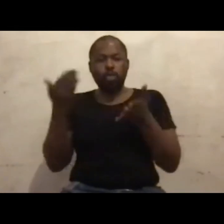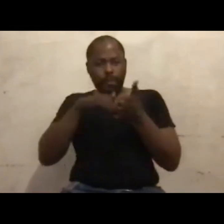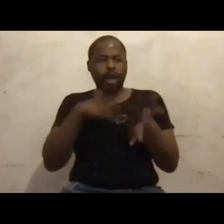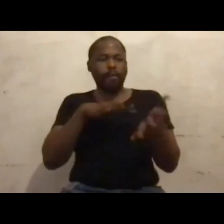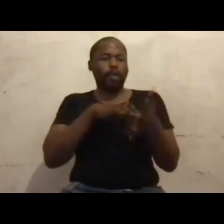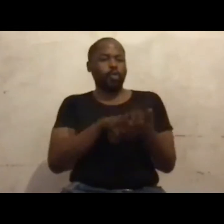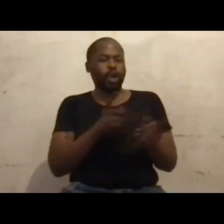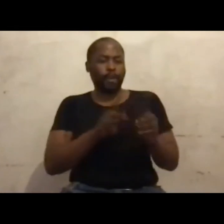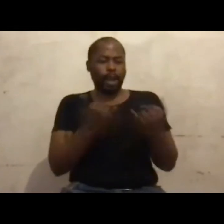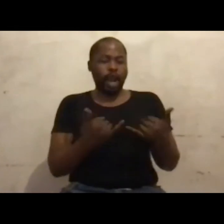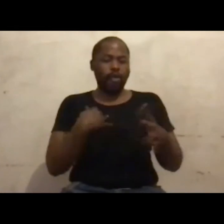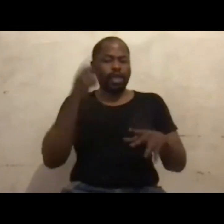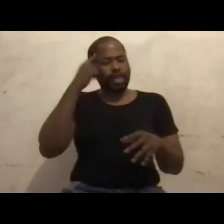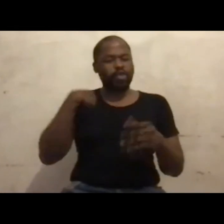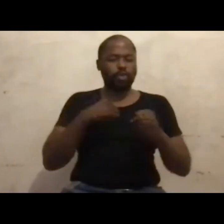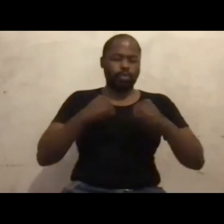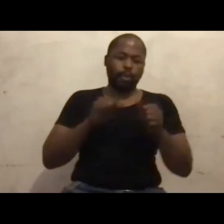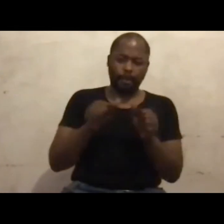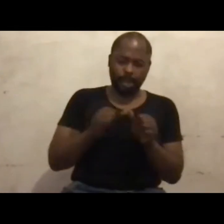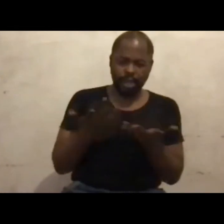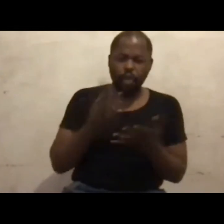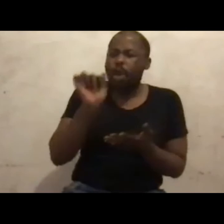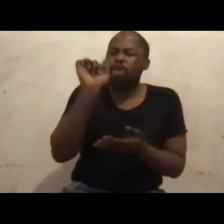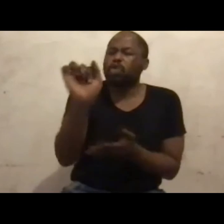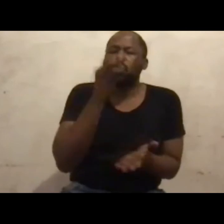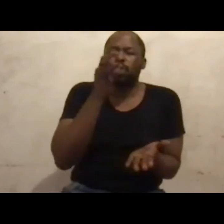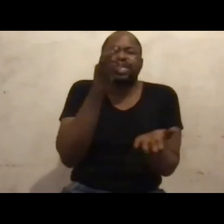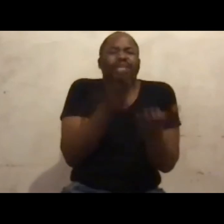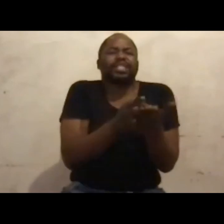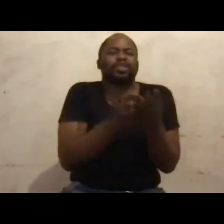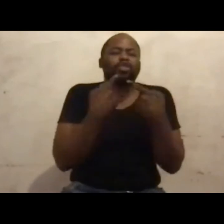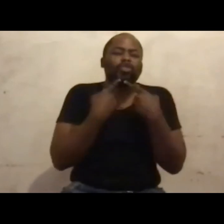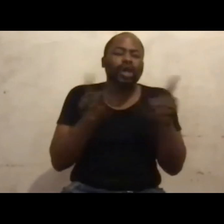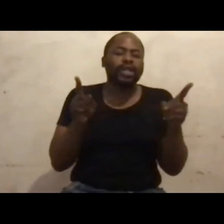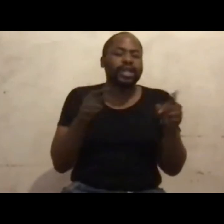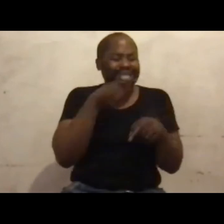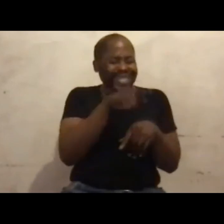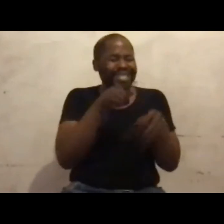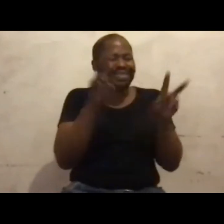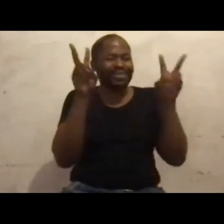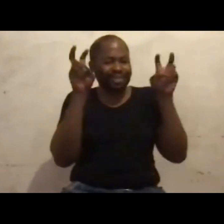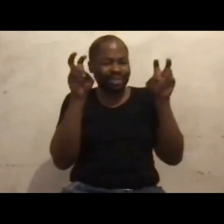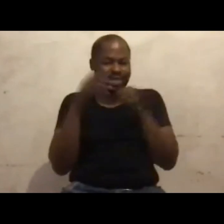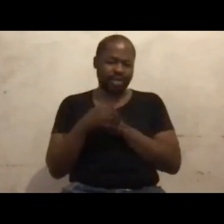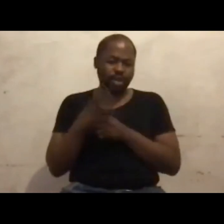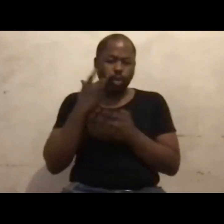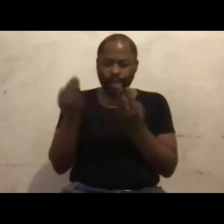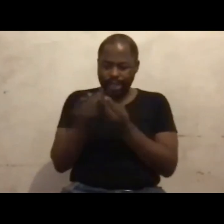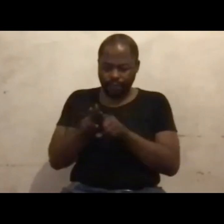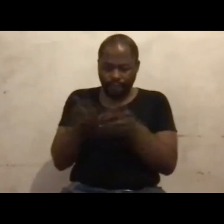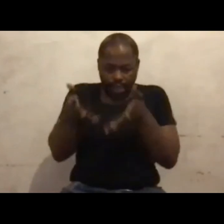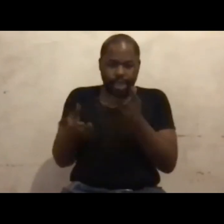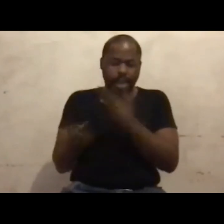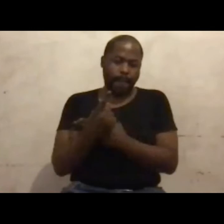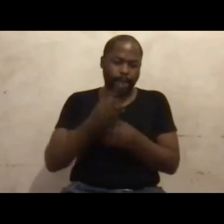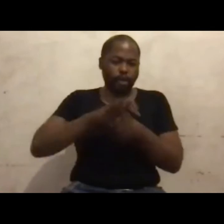what would be your suggestions on addressing this kind of when these crises show up and we are left